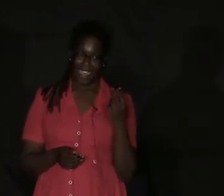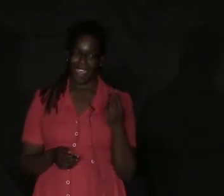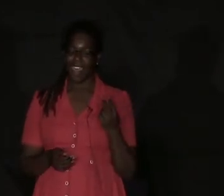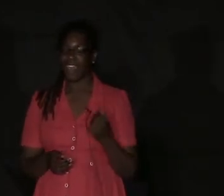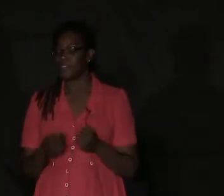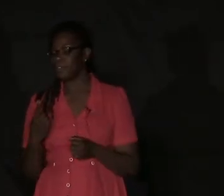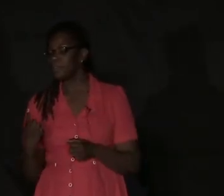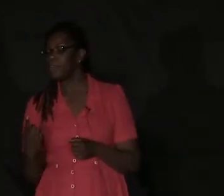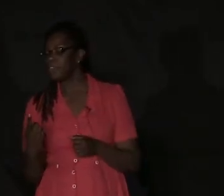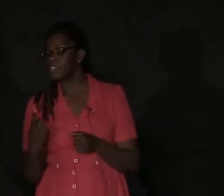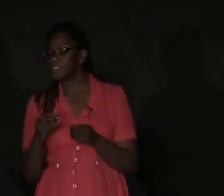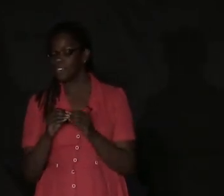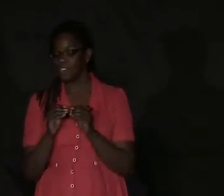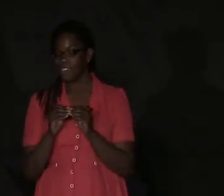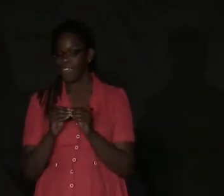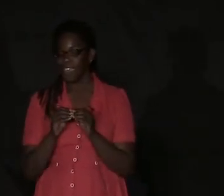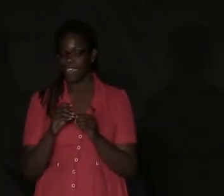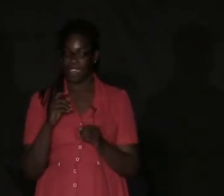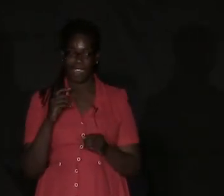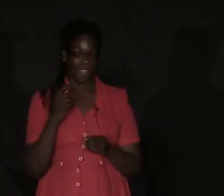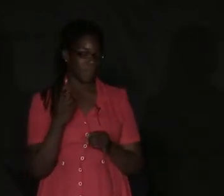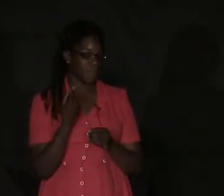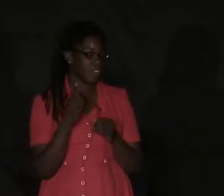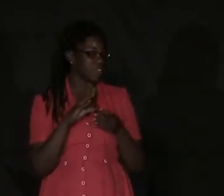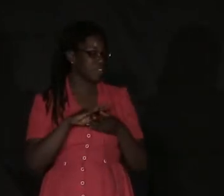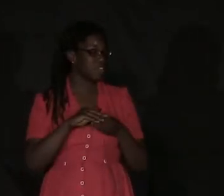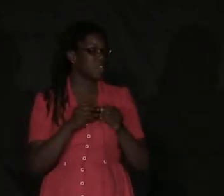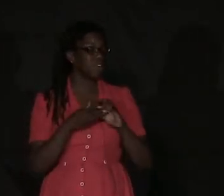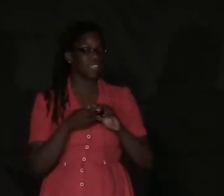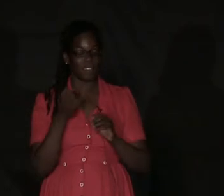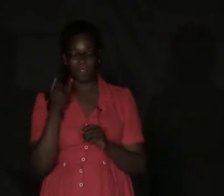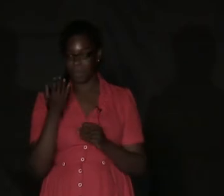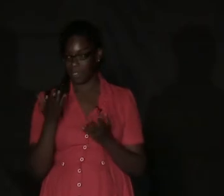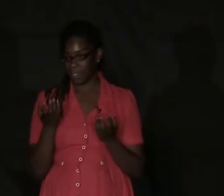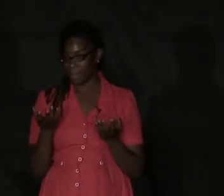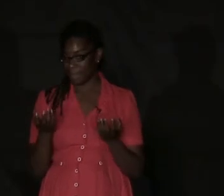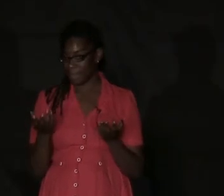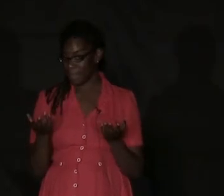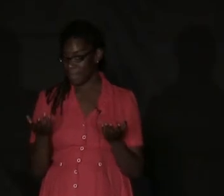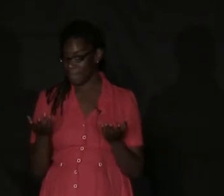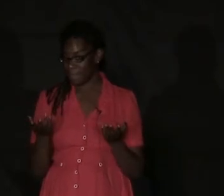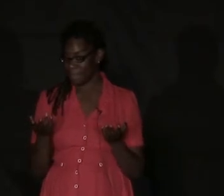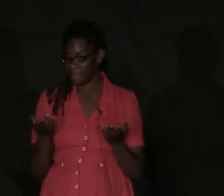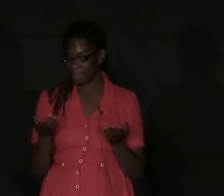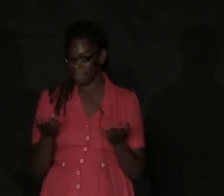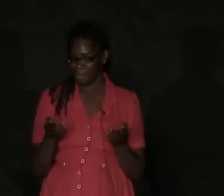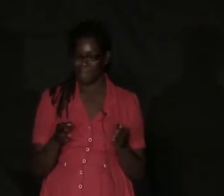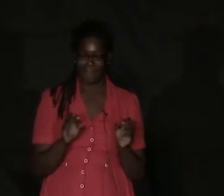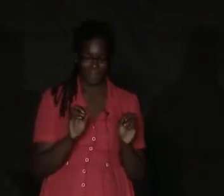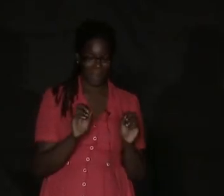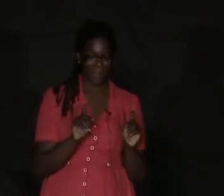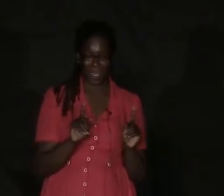Add one more. And one story if you want it. Yeah. Okay.